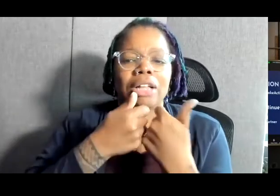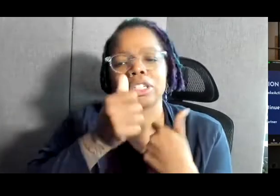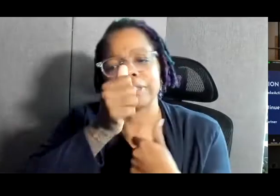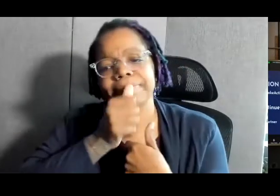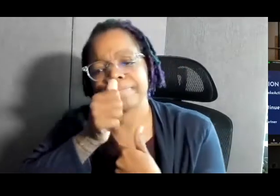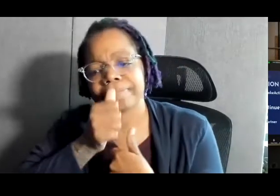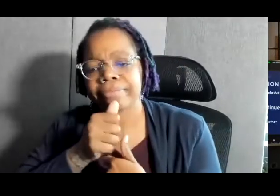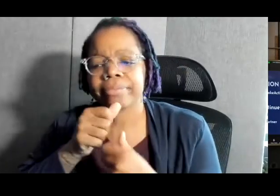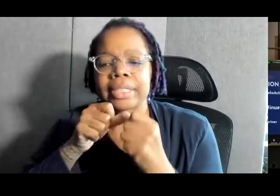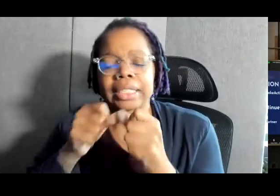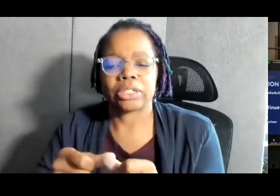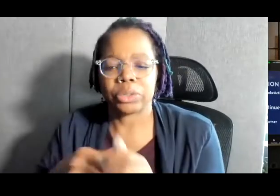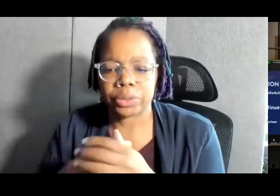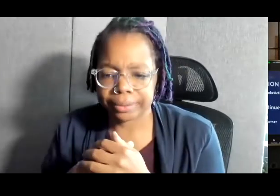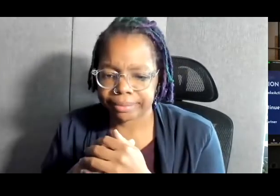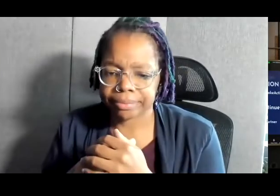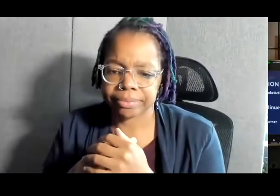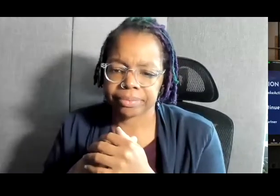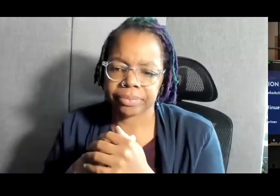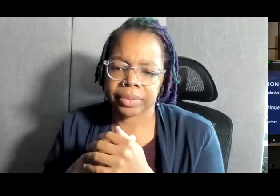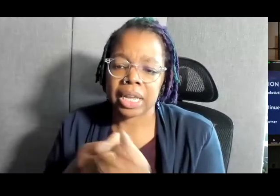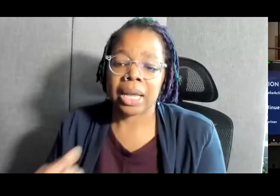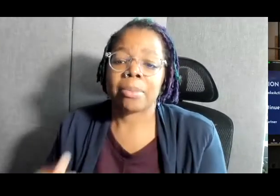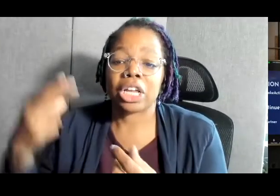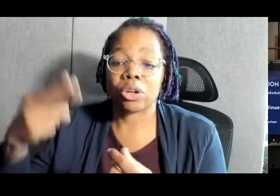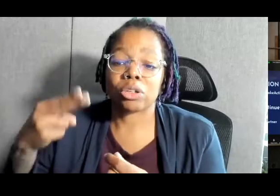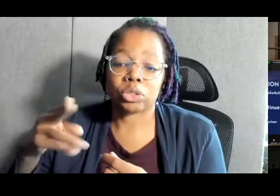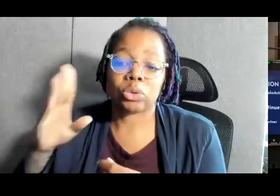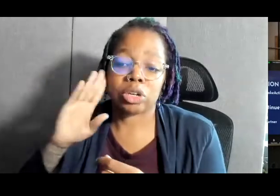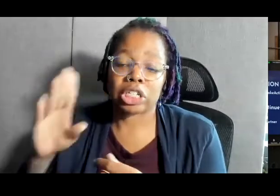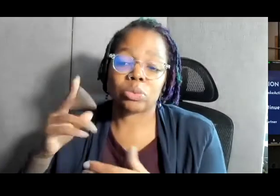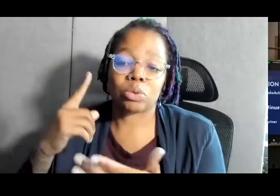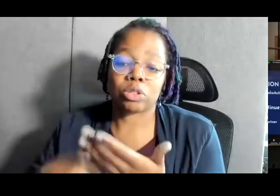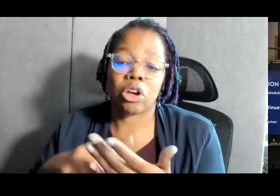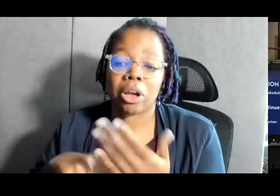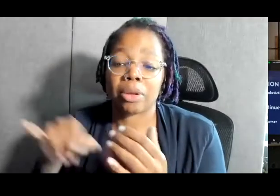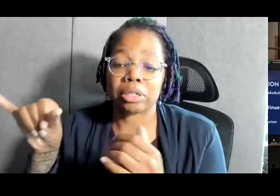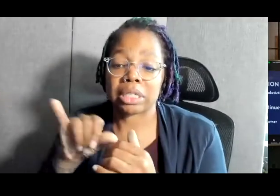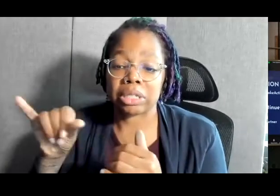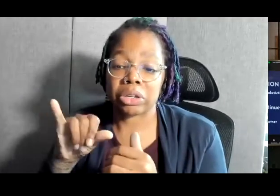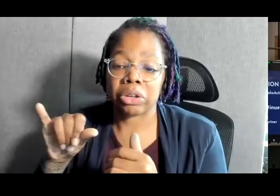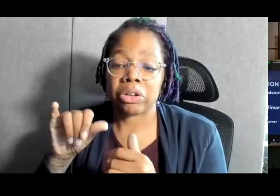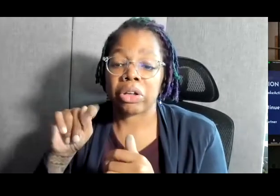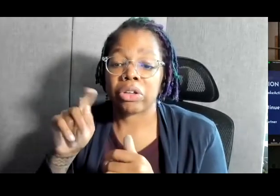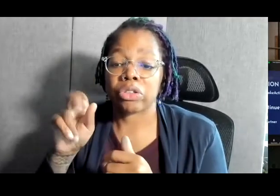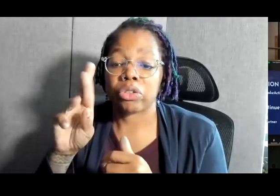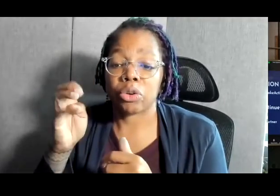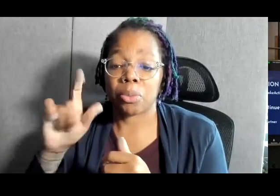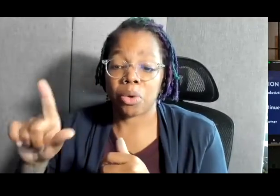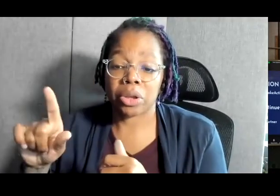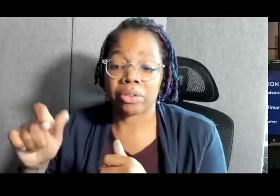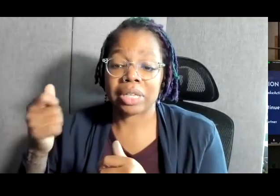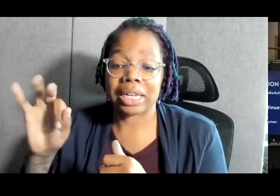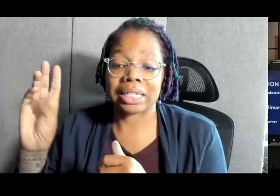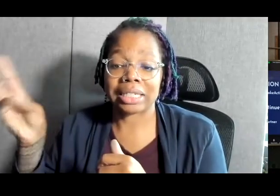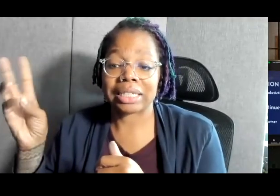continue. Many historians will draw similarities from the turmoil of the 60s